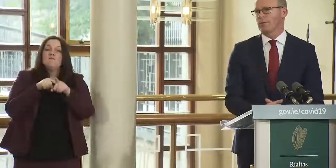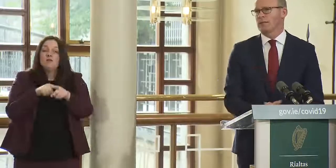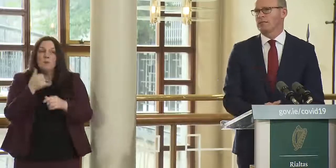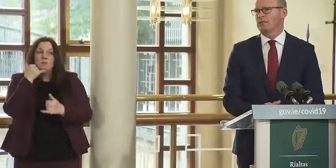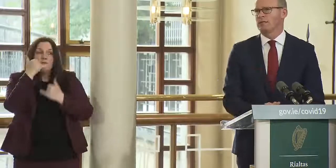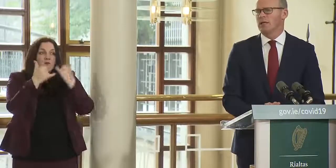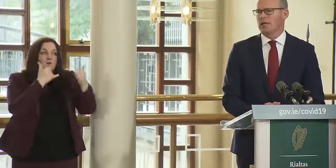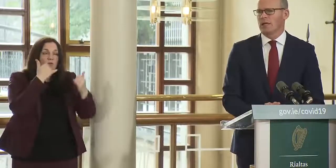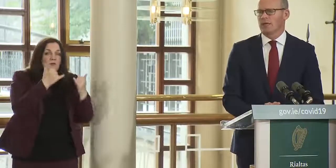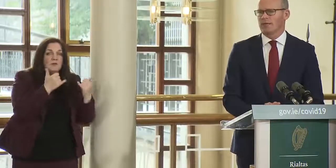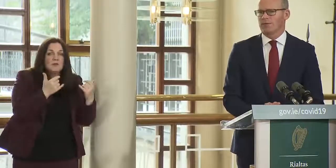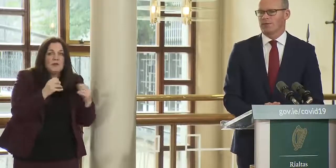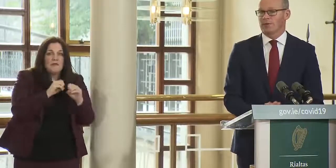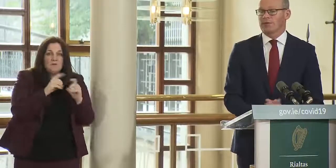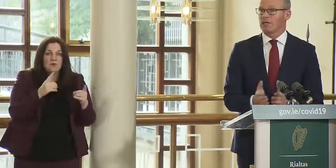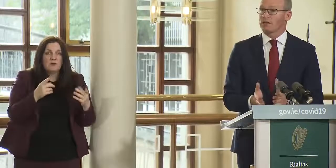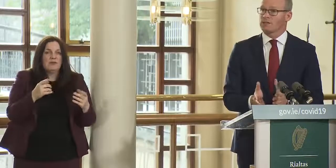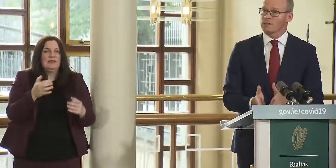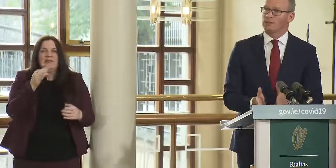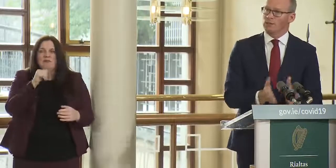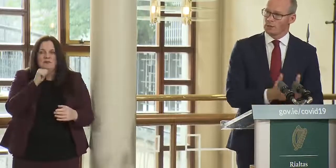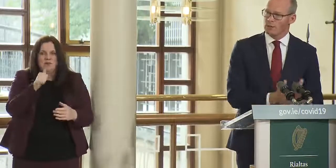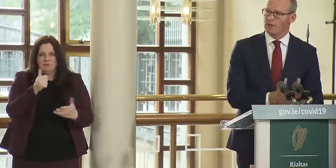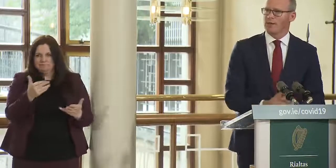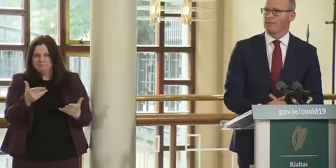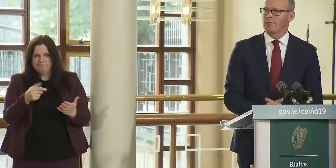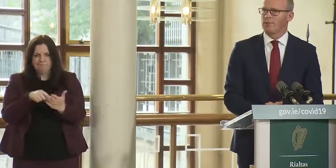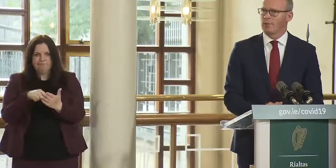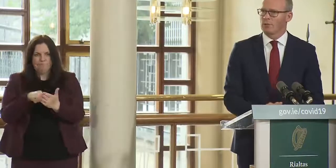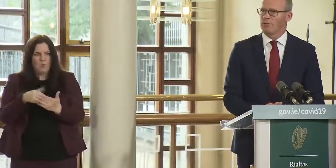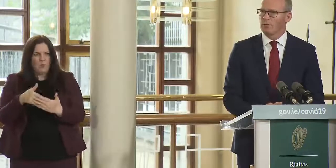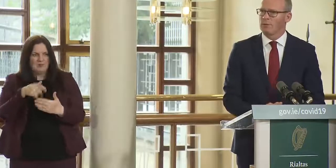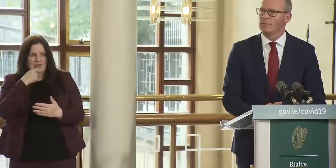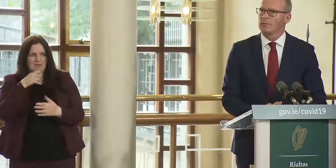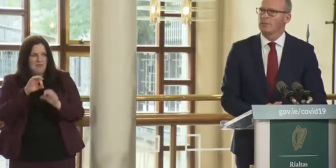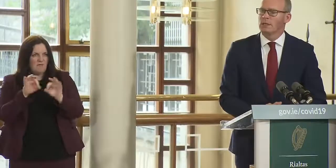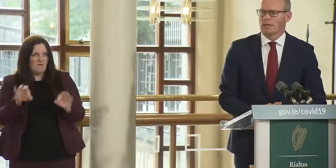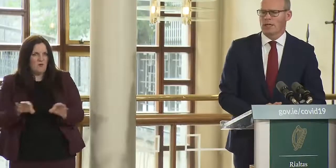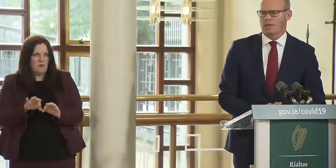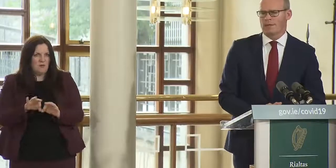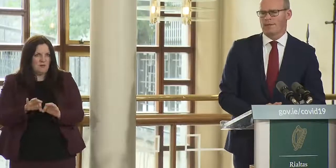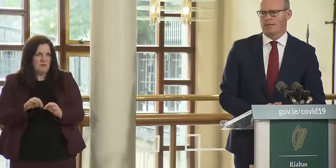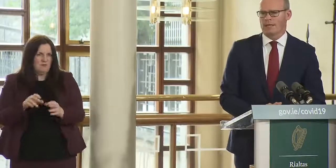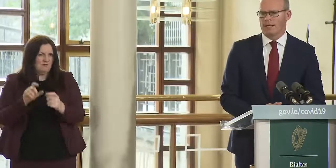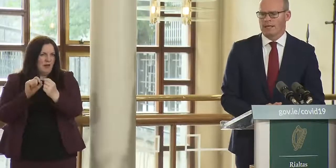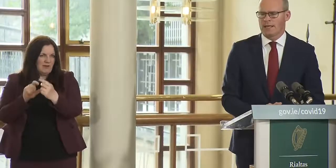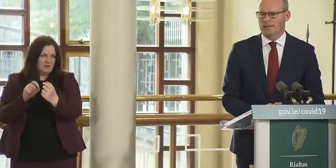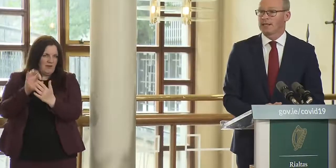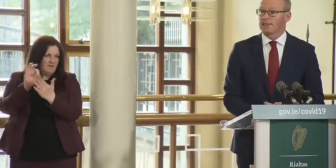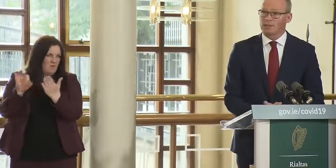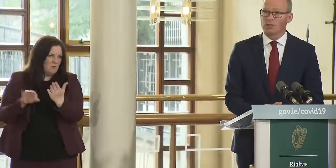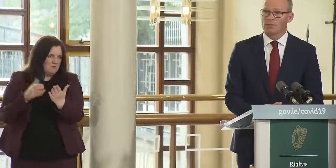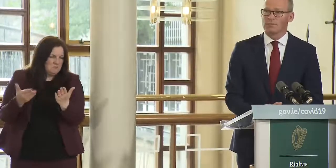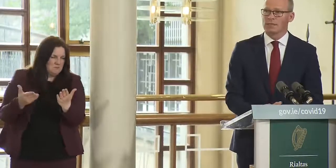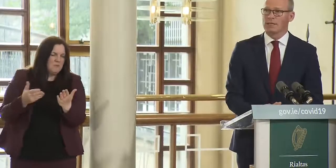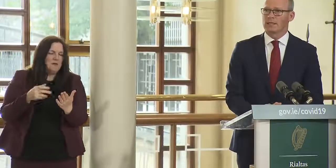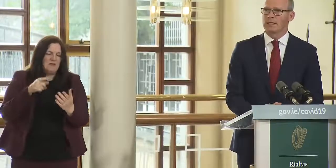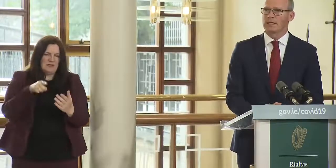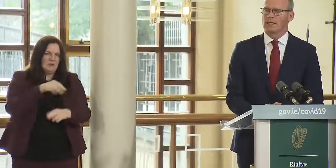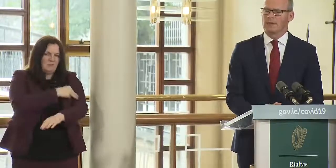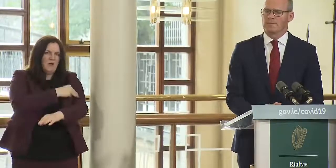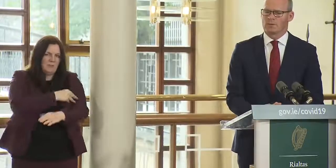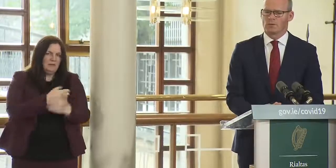phone calls are made uh if if it's not consistent with what they have put on the form uh then uh then it's an issue